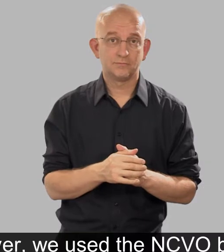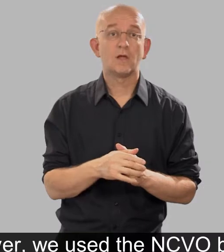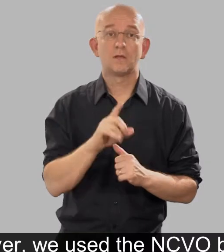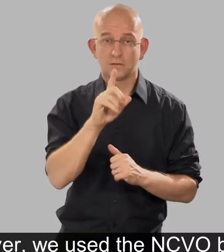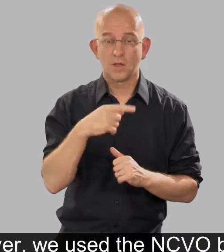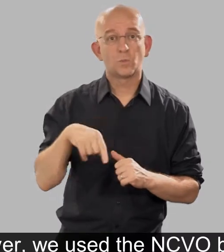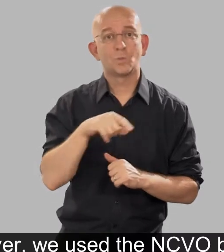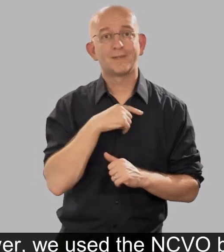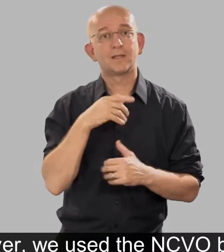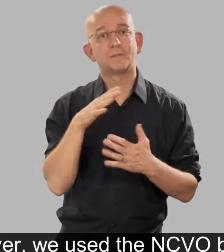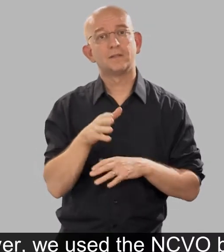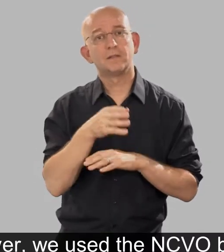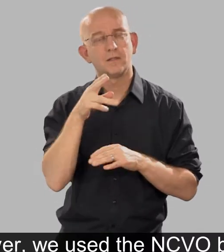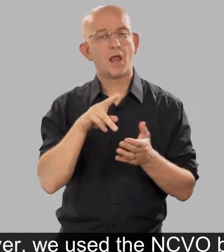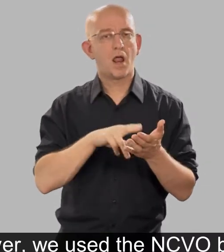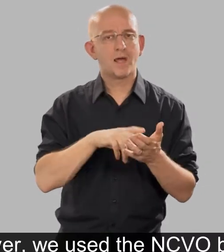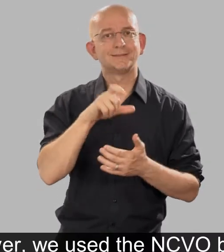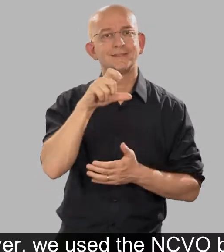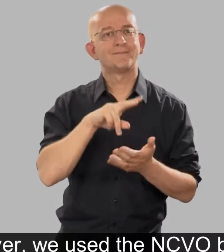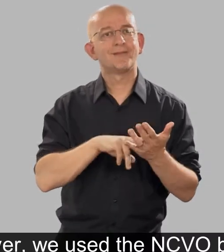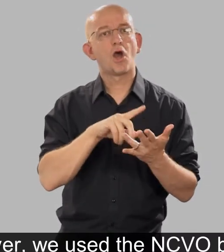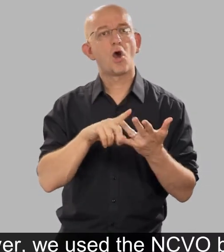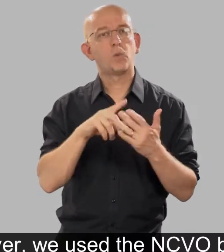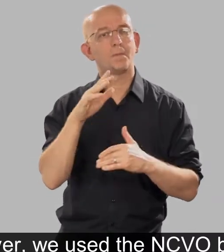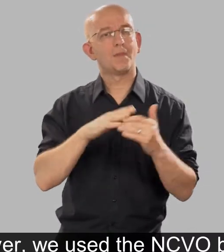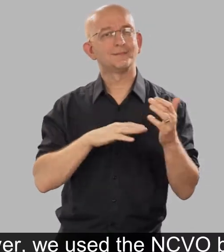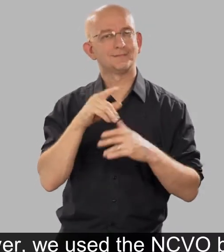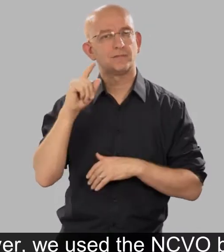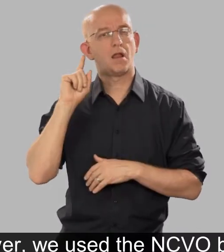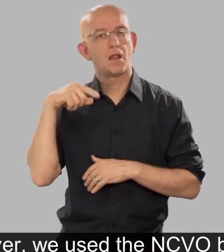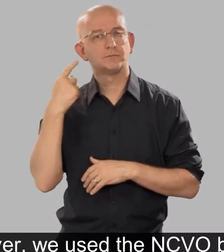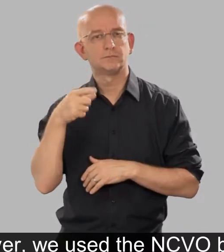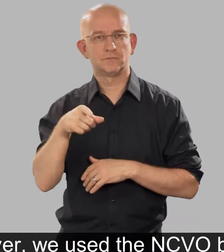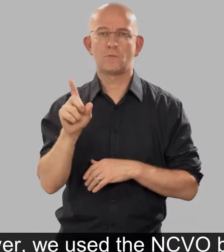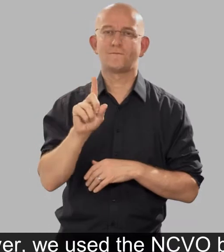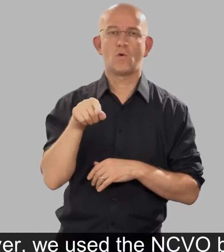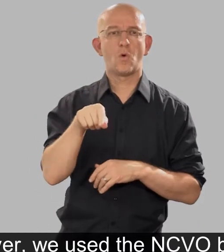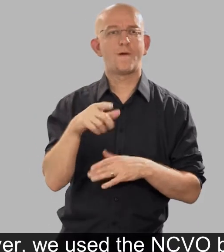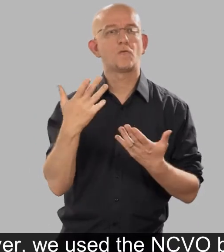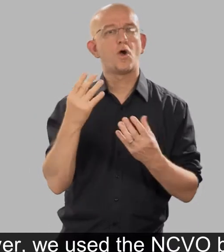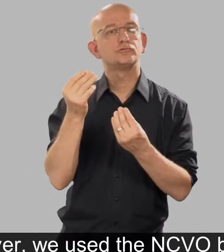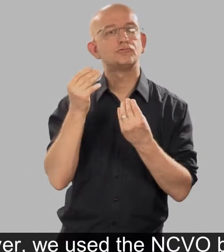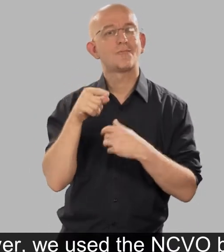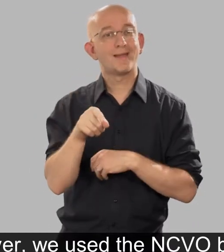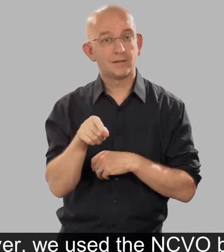However, we used the NCVO building in London as a venue for training.